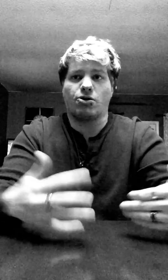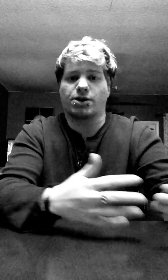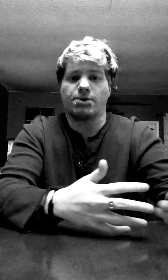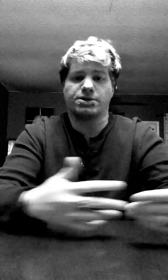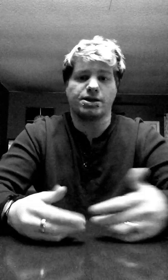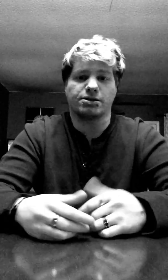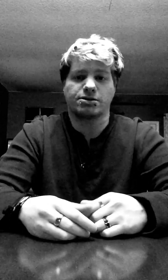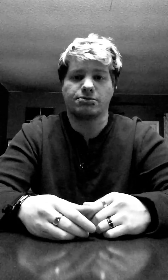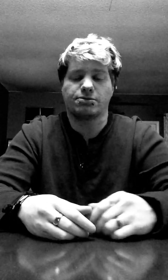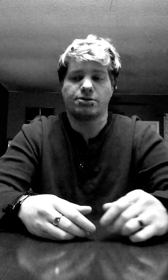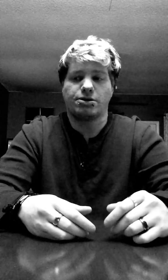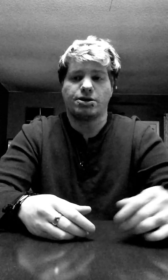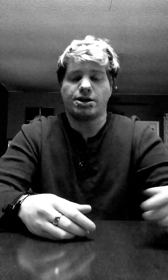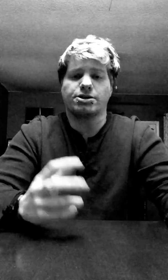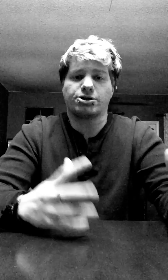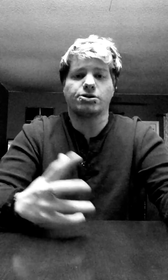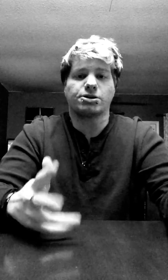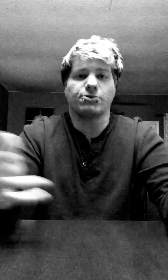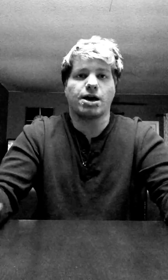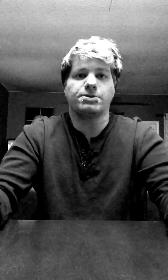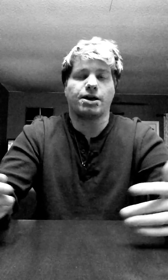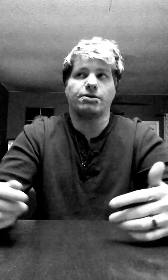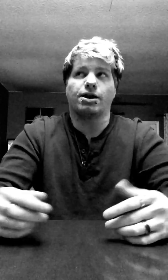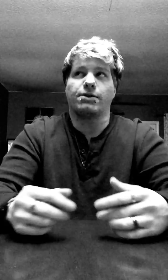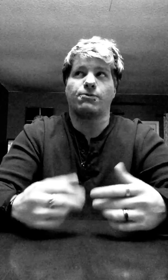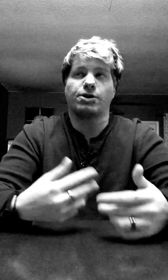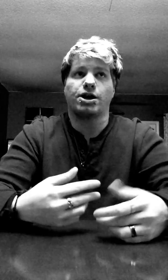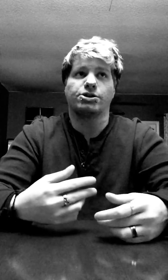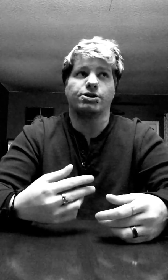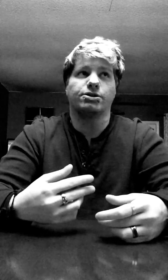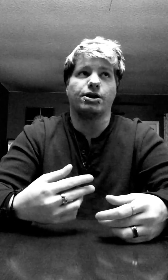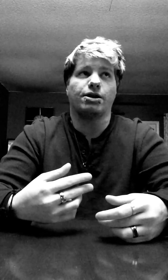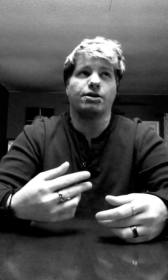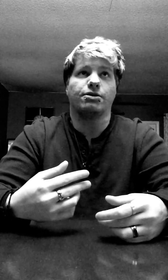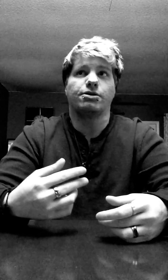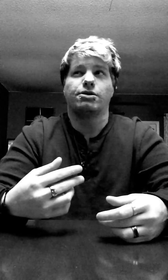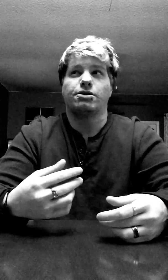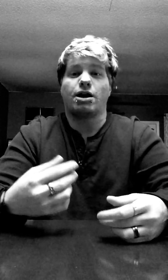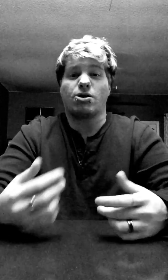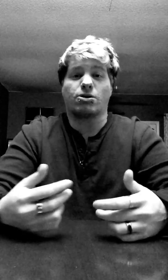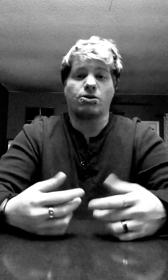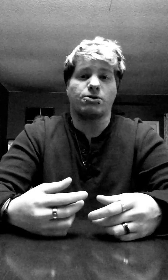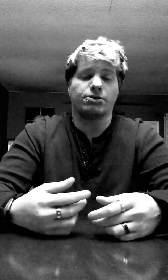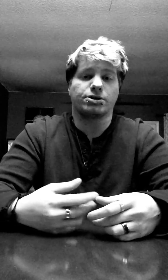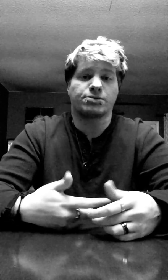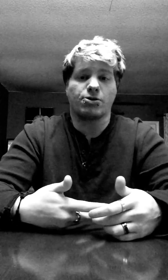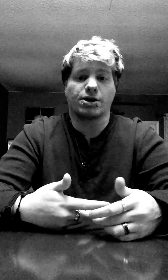overcome sins. Yes, sure, some rehabs can, like fornication and alcohol and smoking